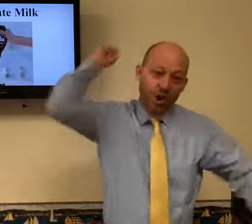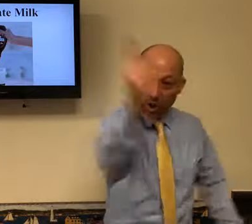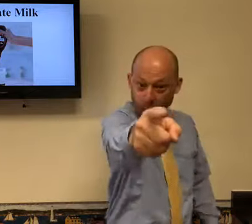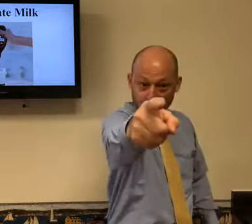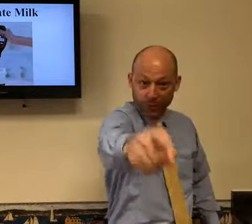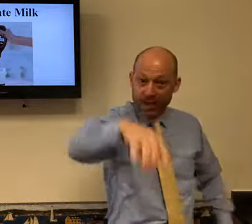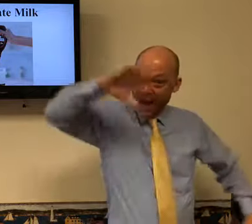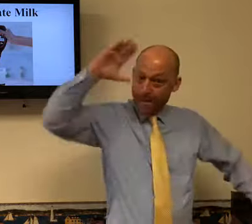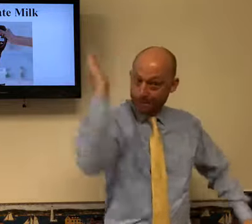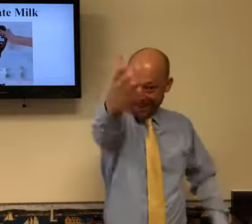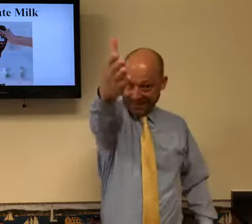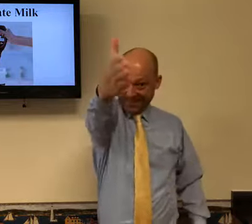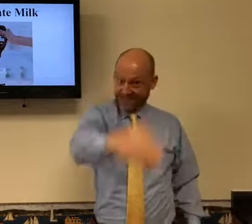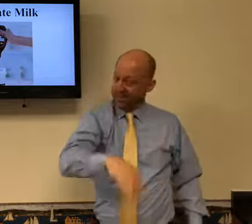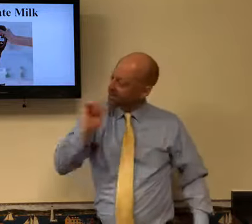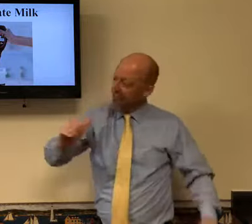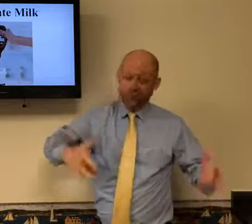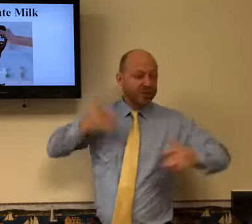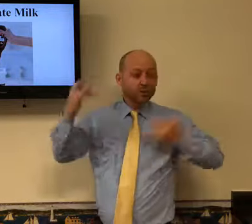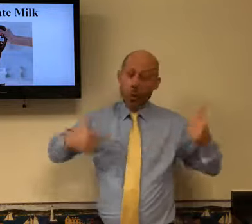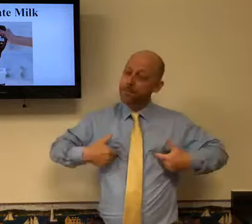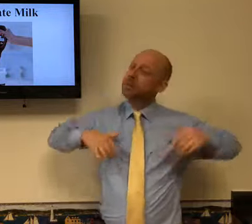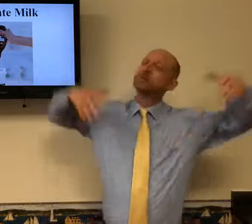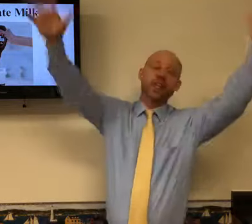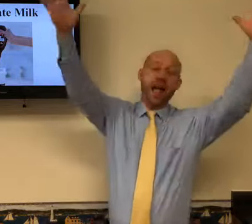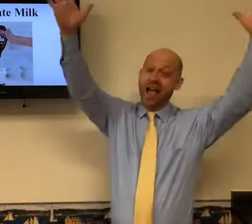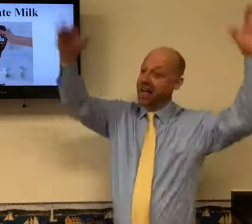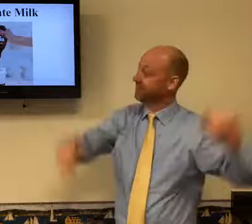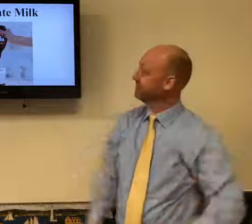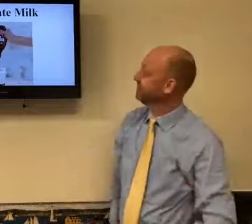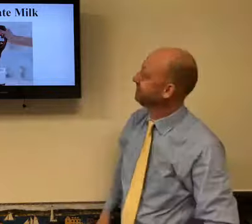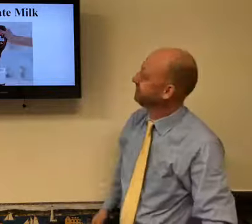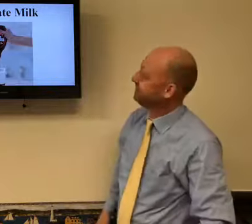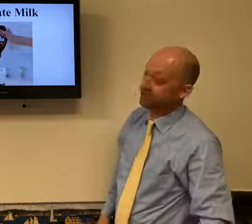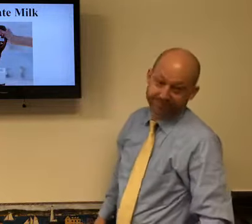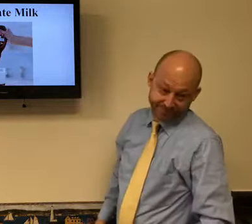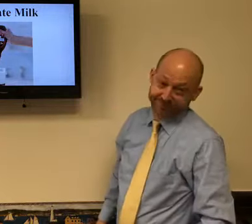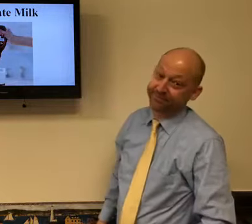blood of Jesus that can save you. Only the blood of Jesus that excites me so much.